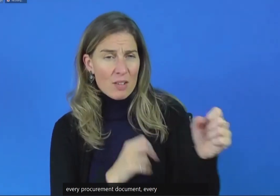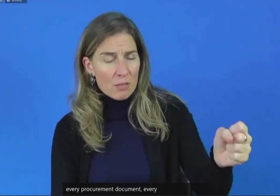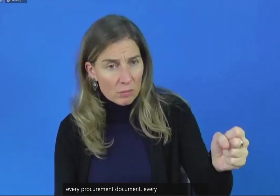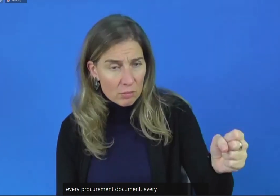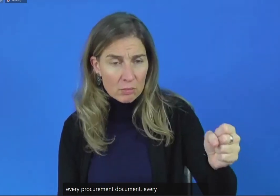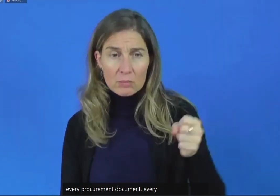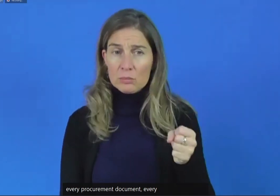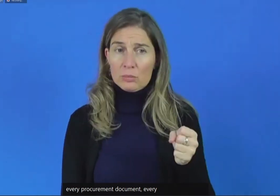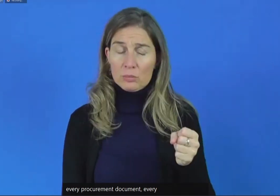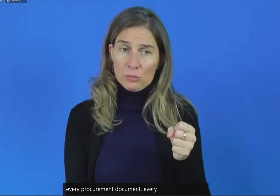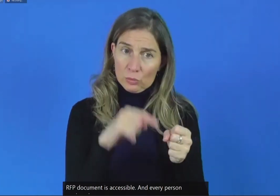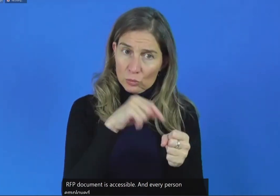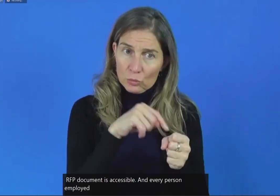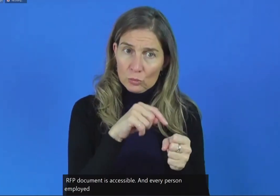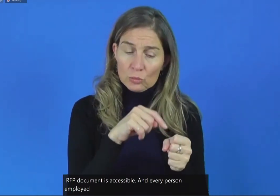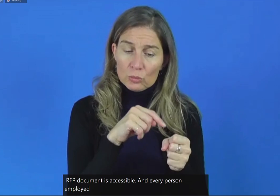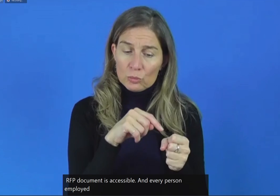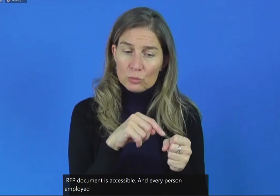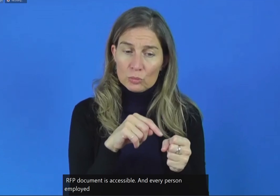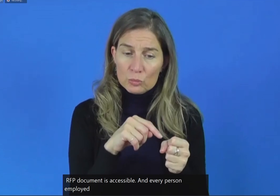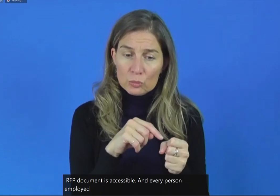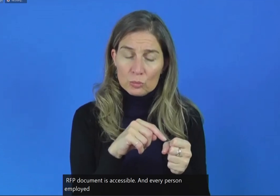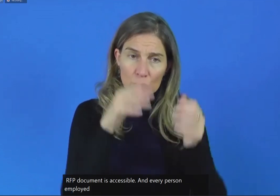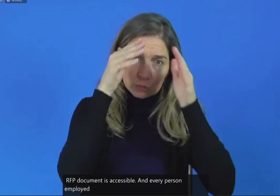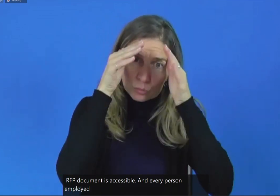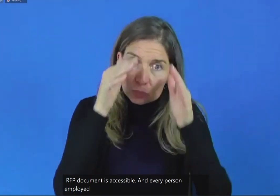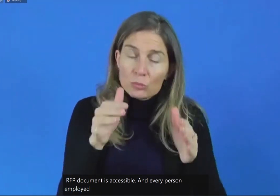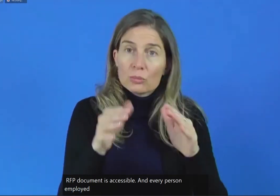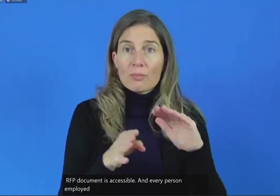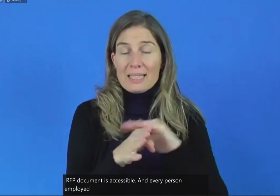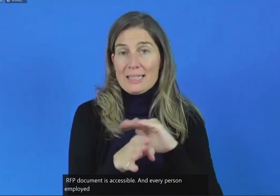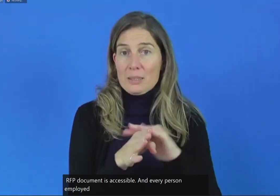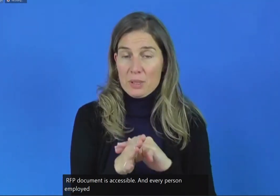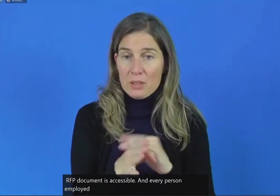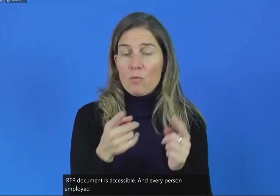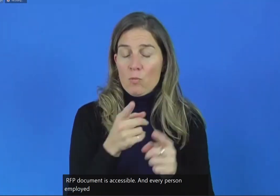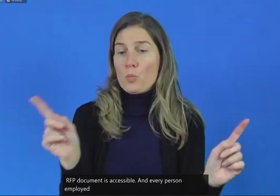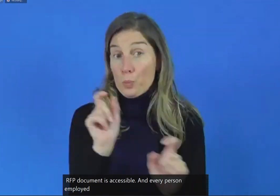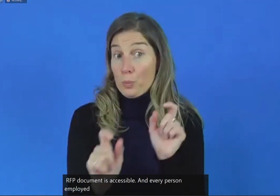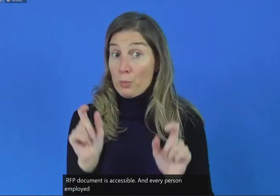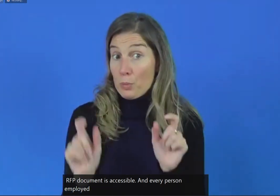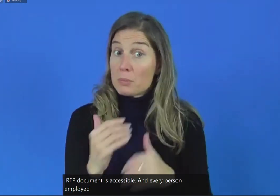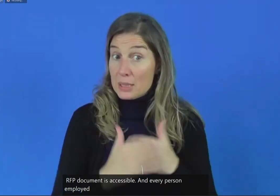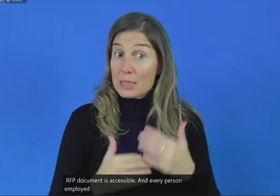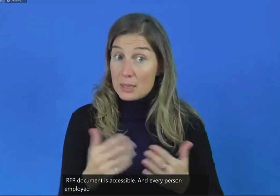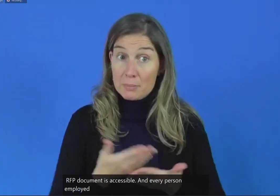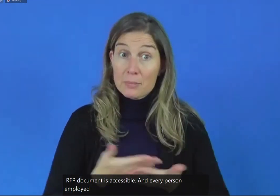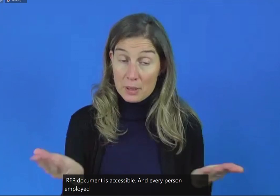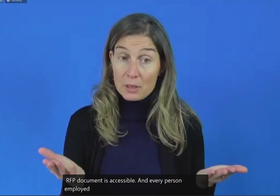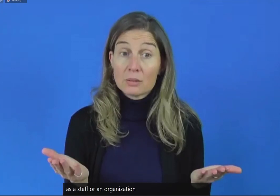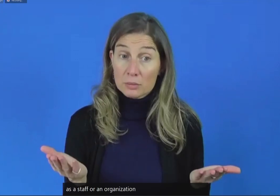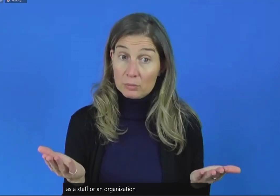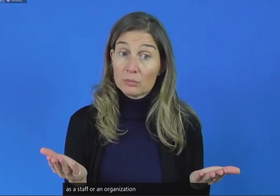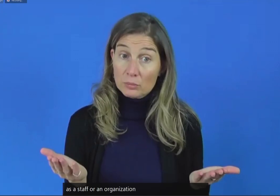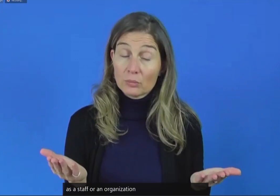demonstrated work on accessibility for people with disabilities, their